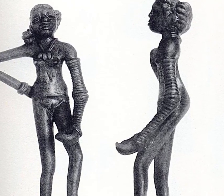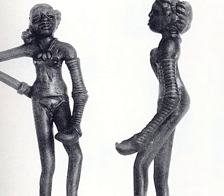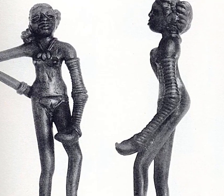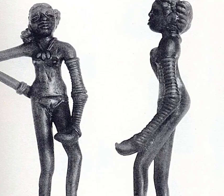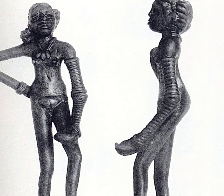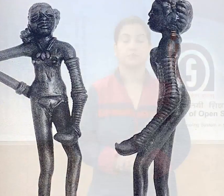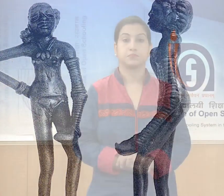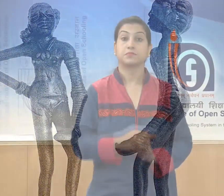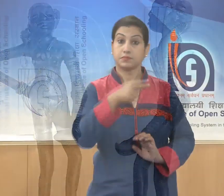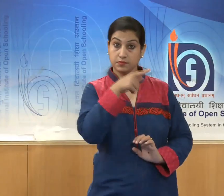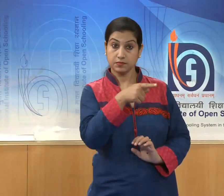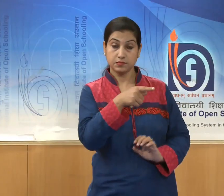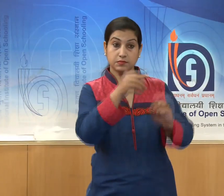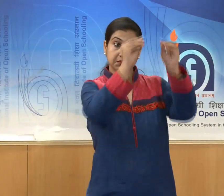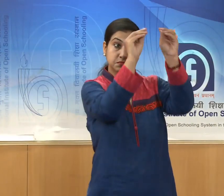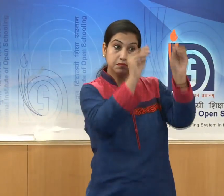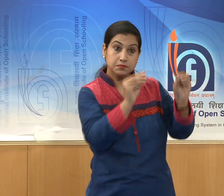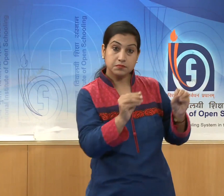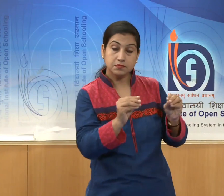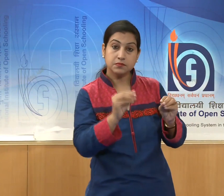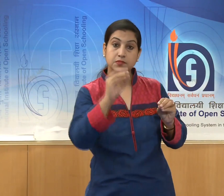The casting is perfect.